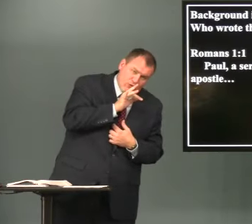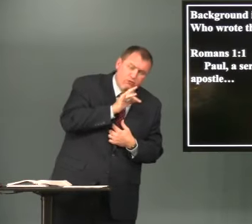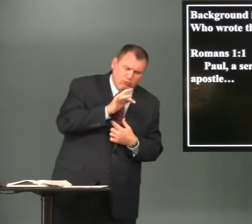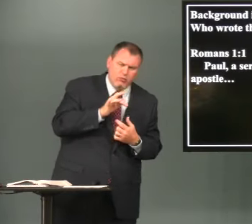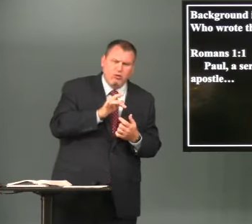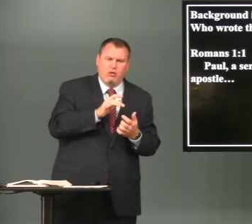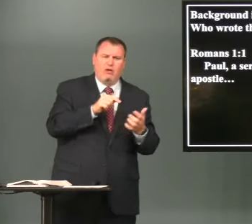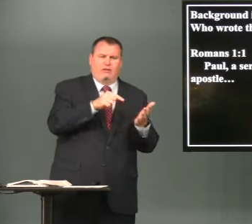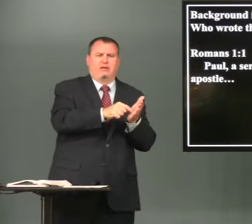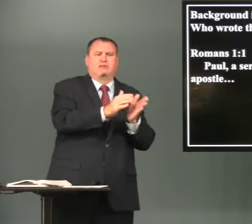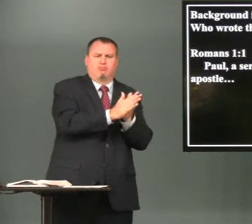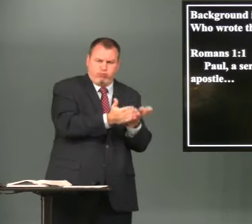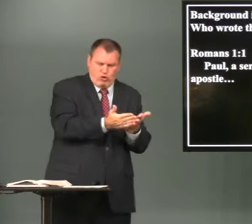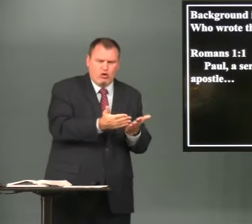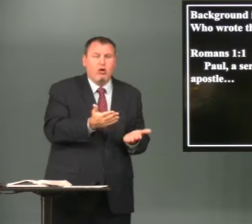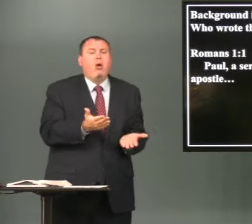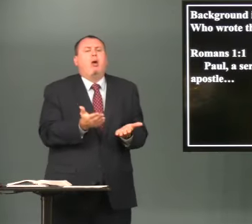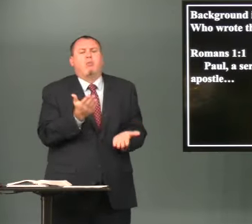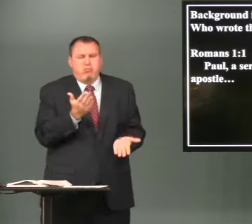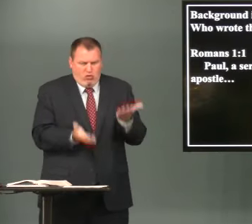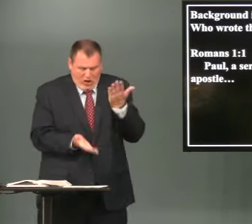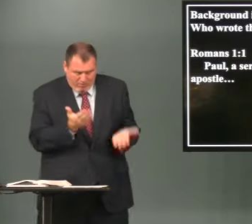we know paul spoke this book